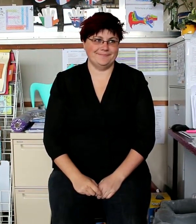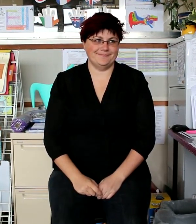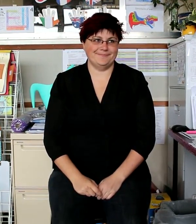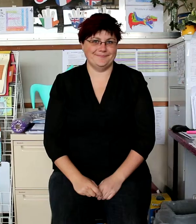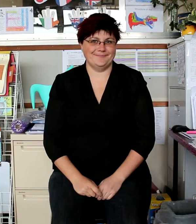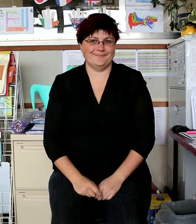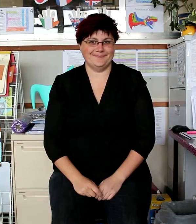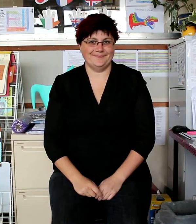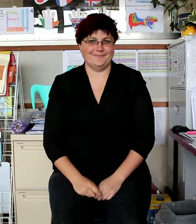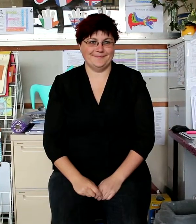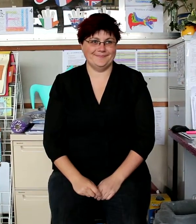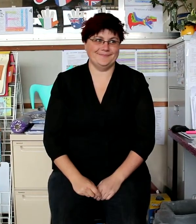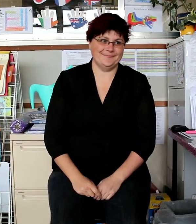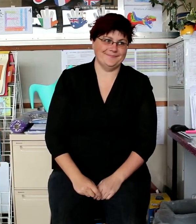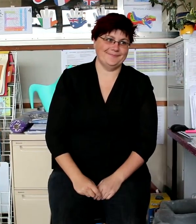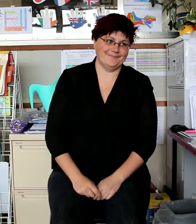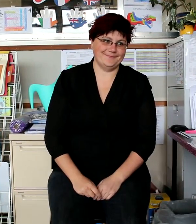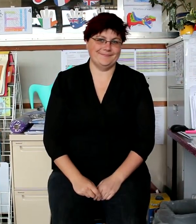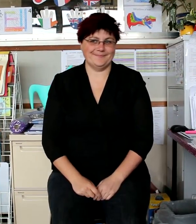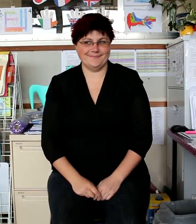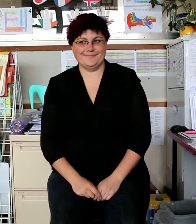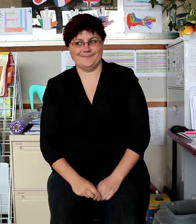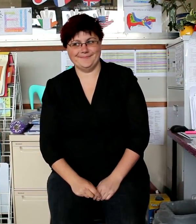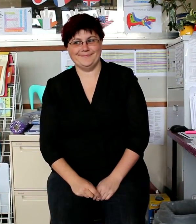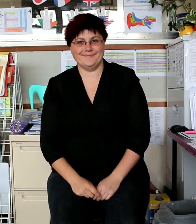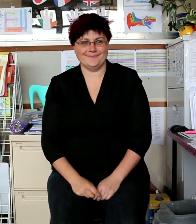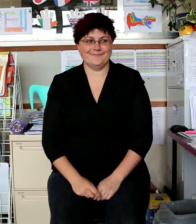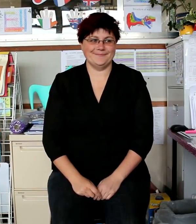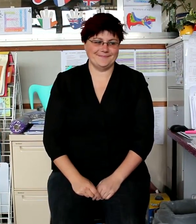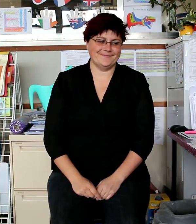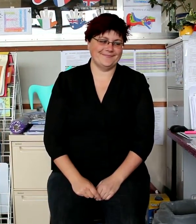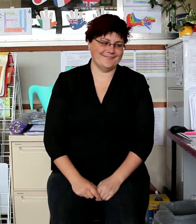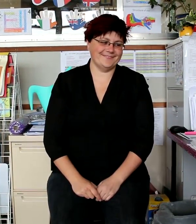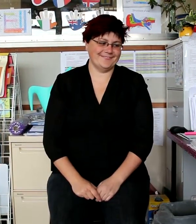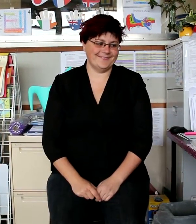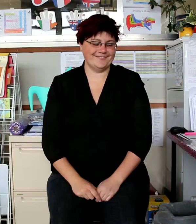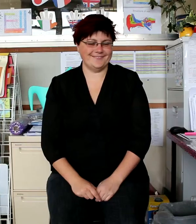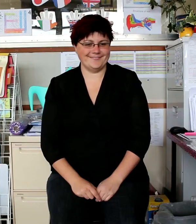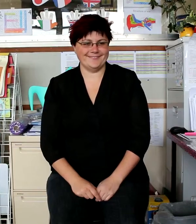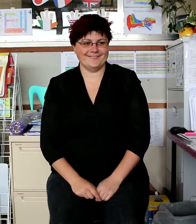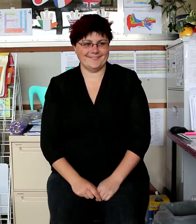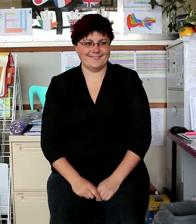Save the birds, we can try.